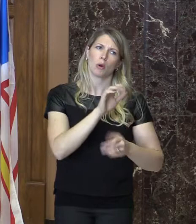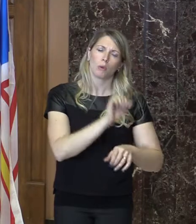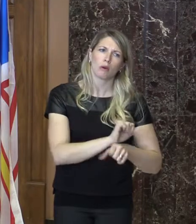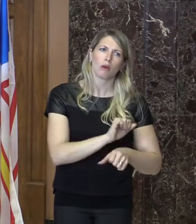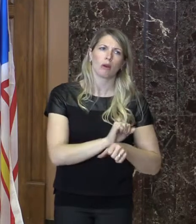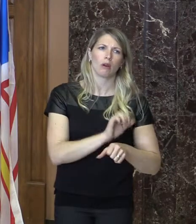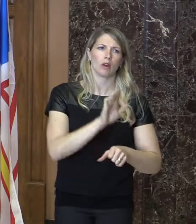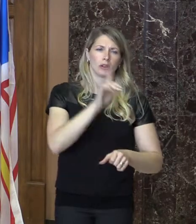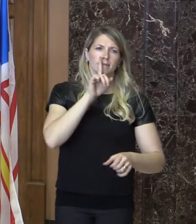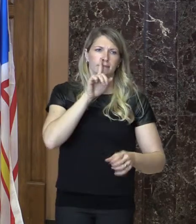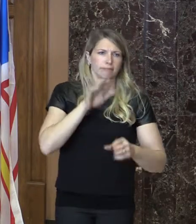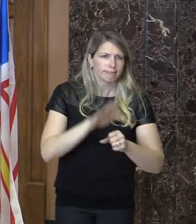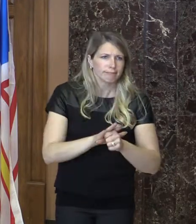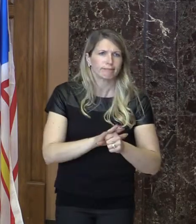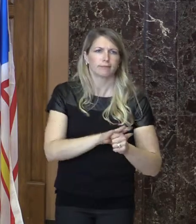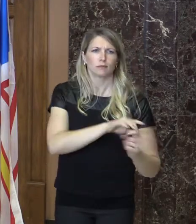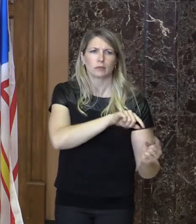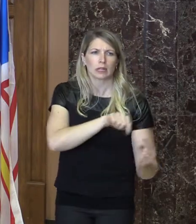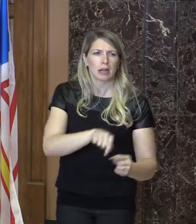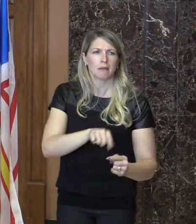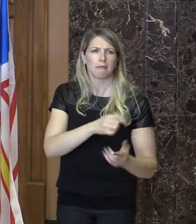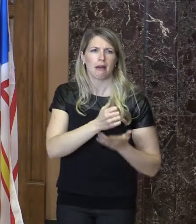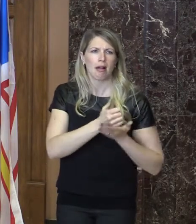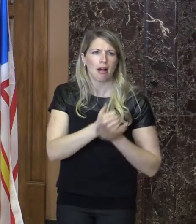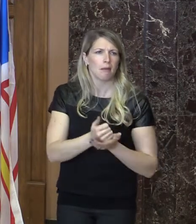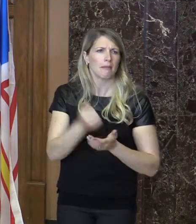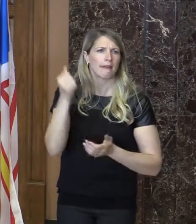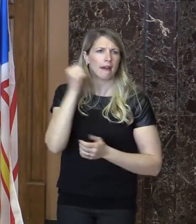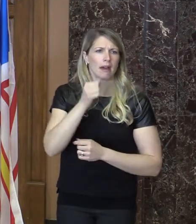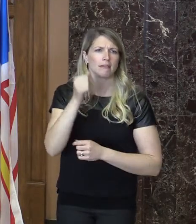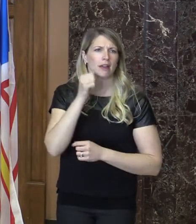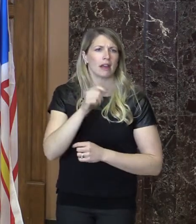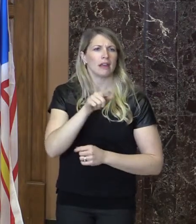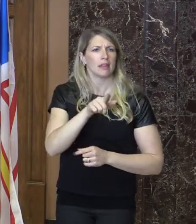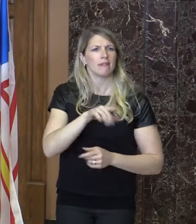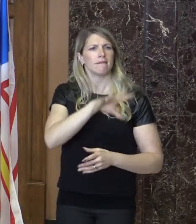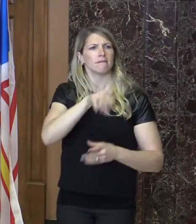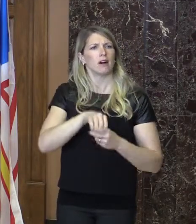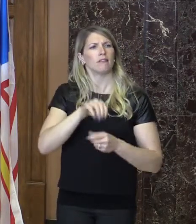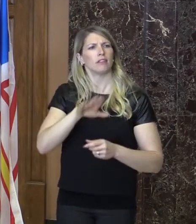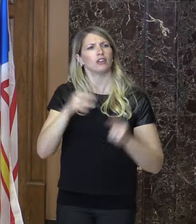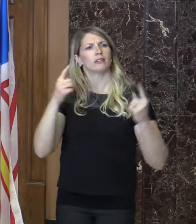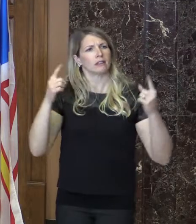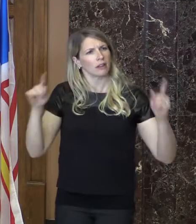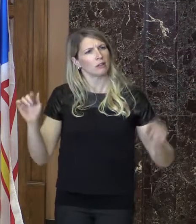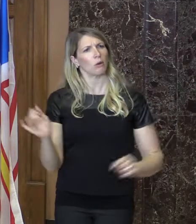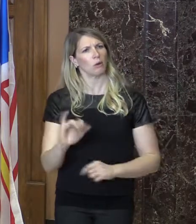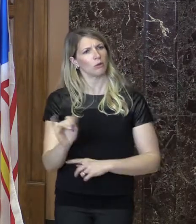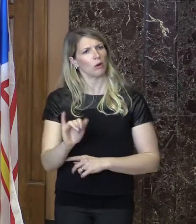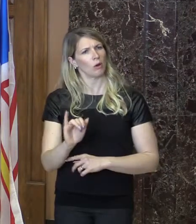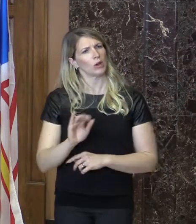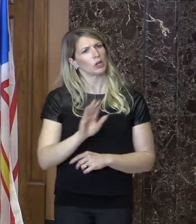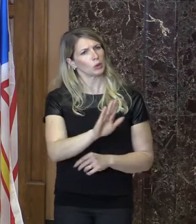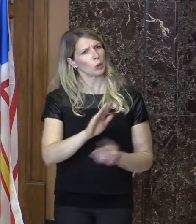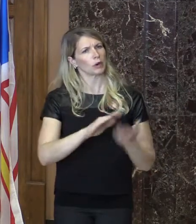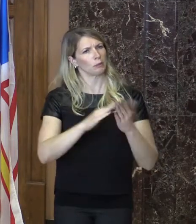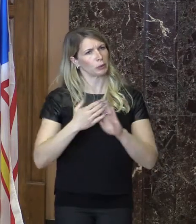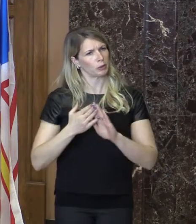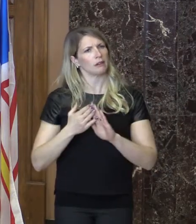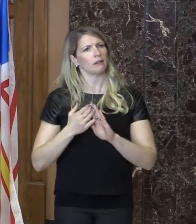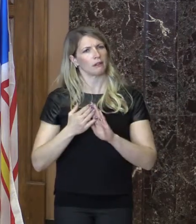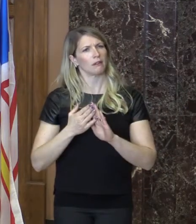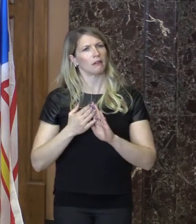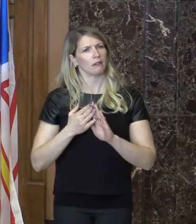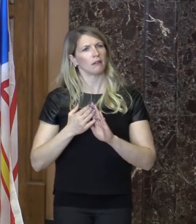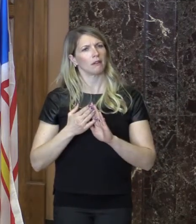become a fundamental part of their accomplishments and a fundamental part of the communities that you live in. But